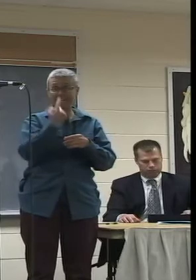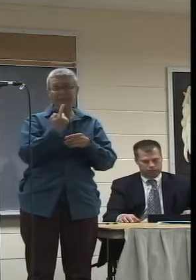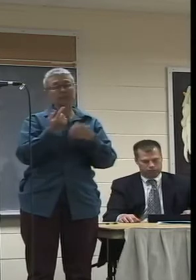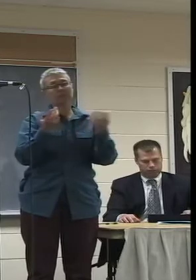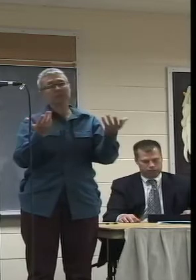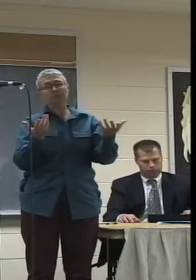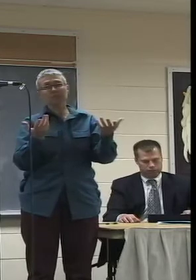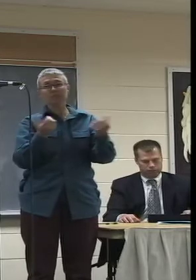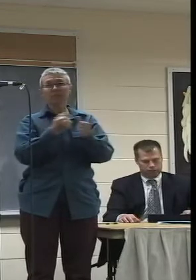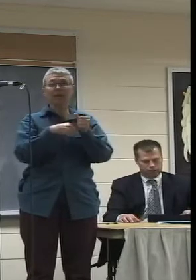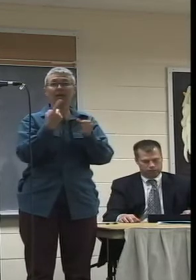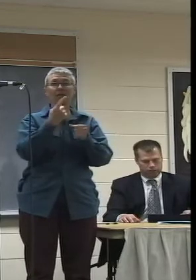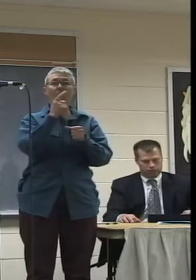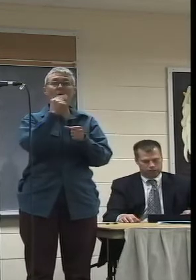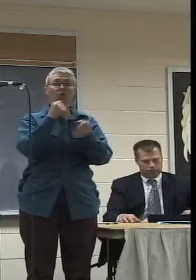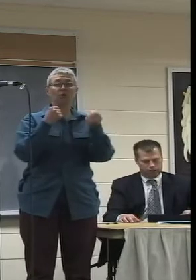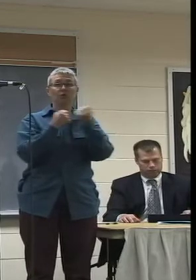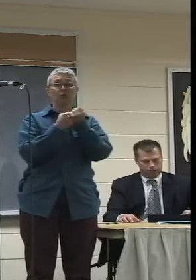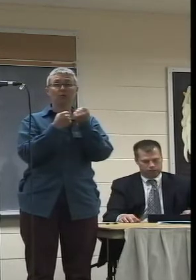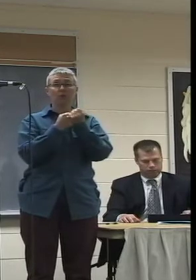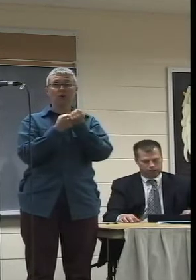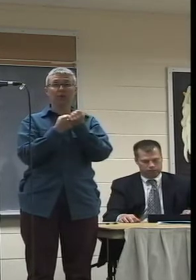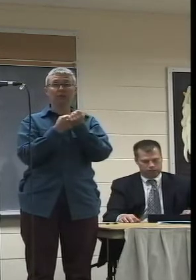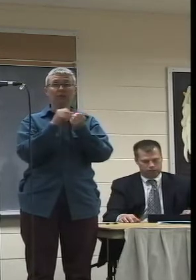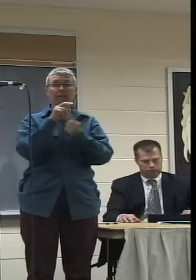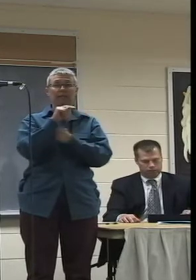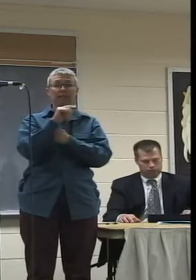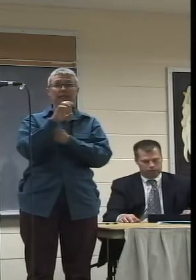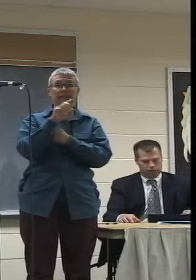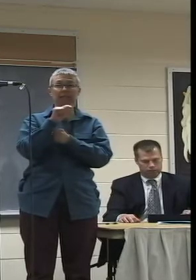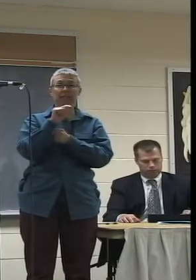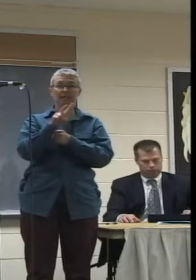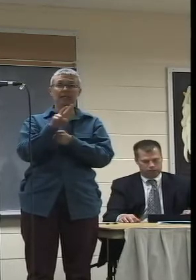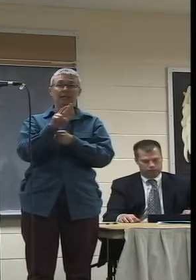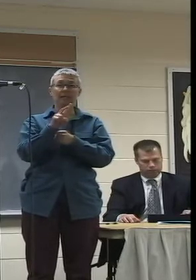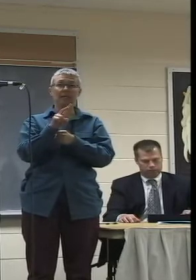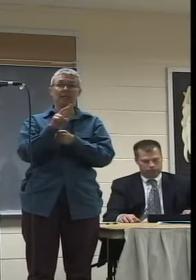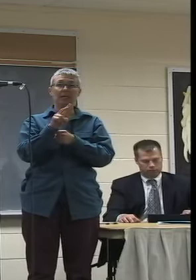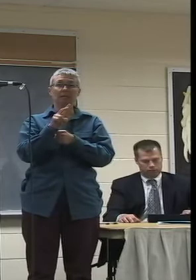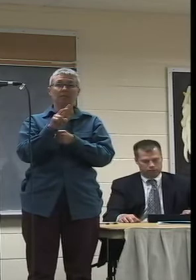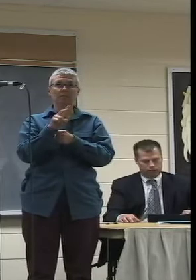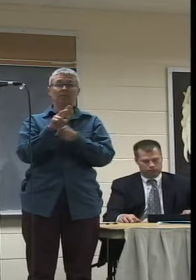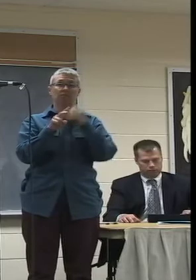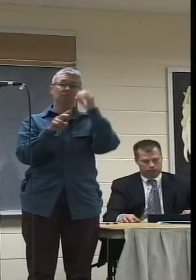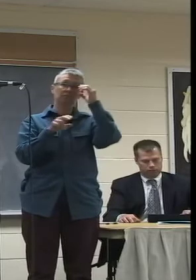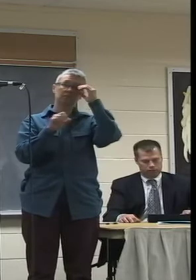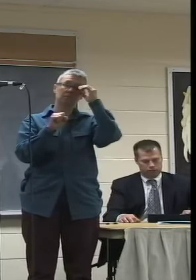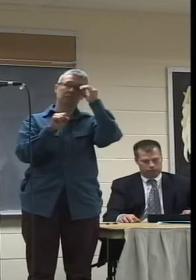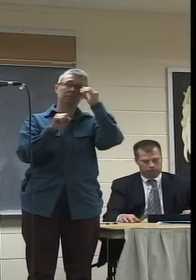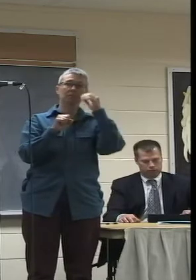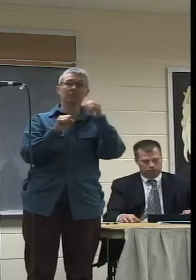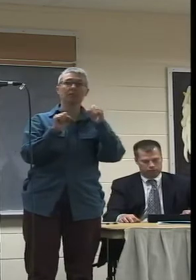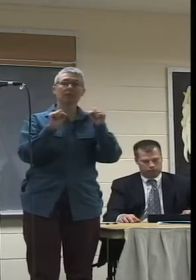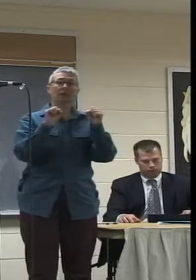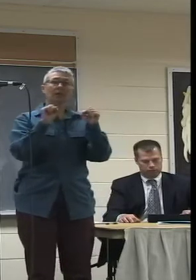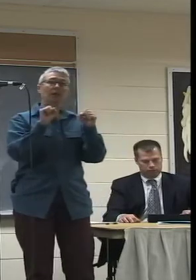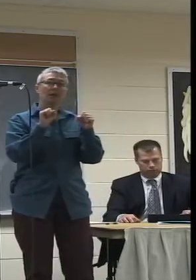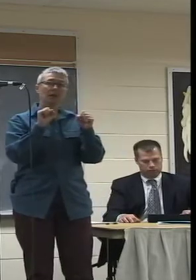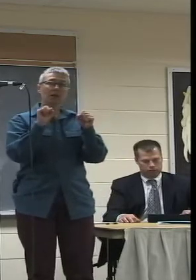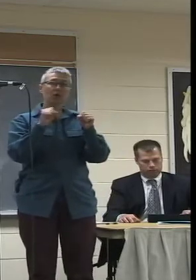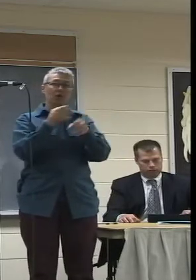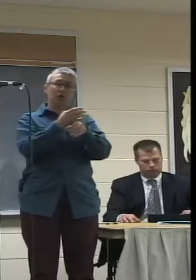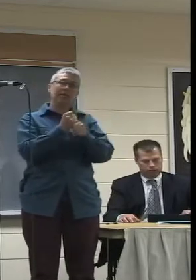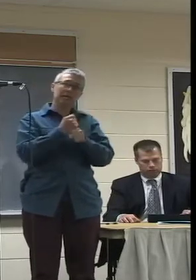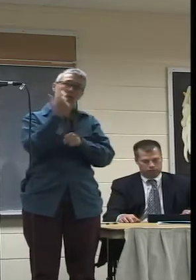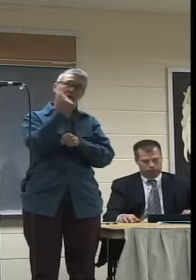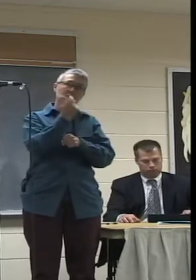then anybody who supports NCTV would be more than willing to get a subscription to Comcast, if not just to